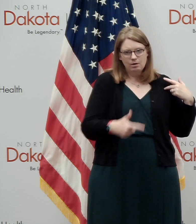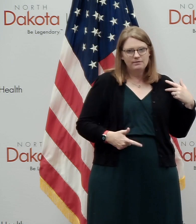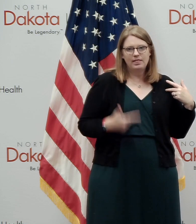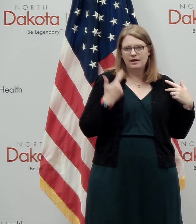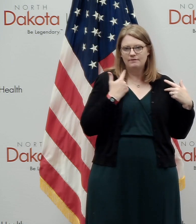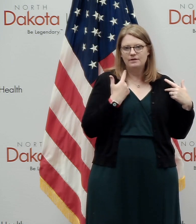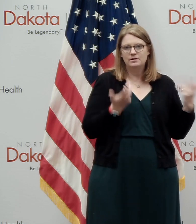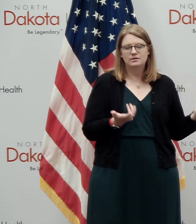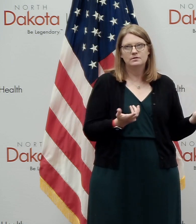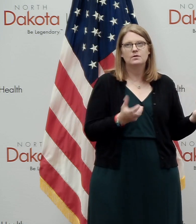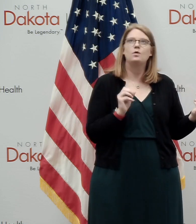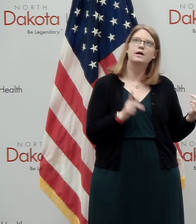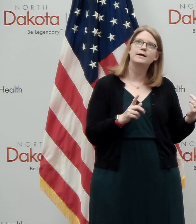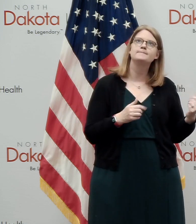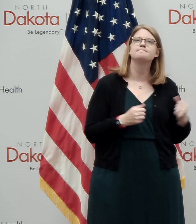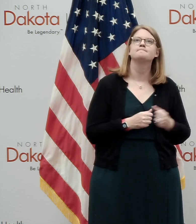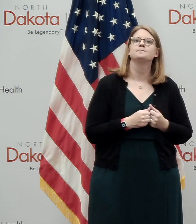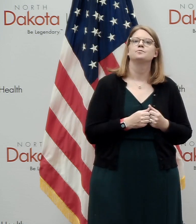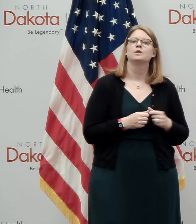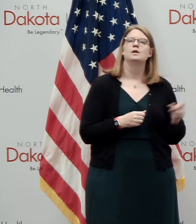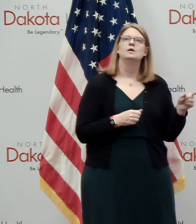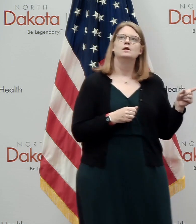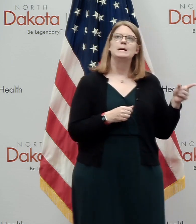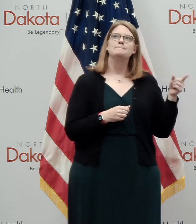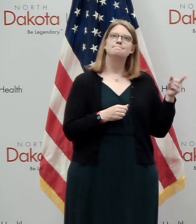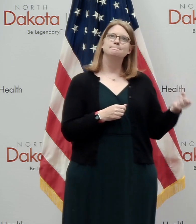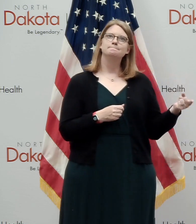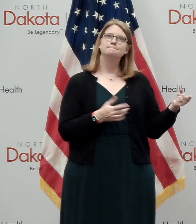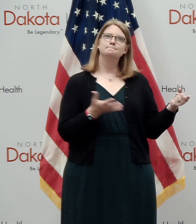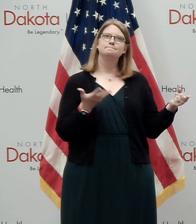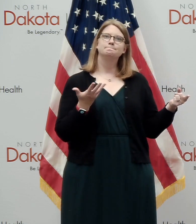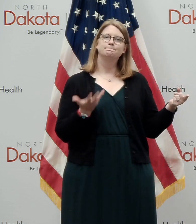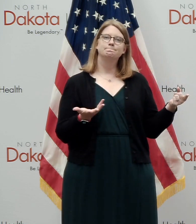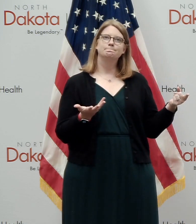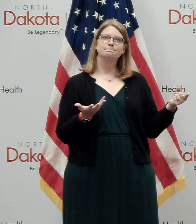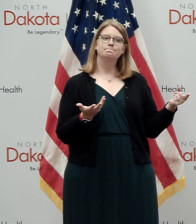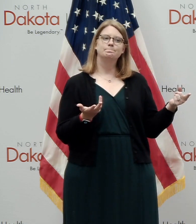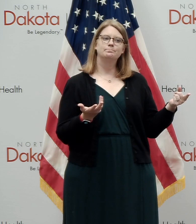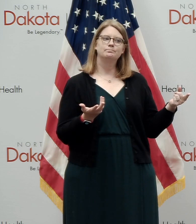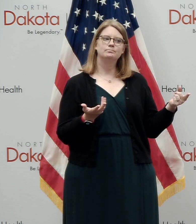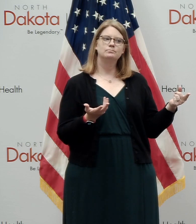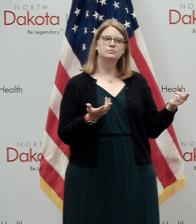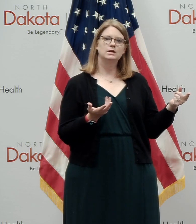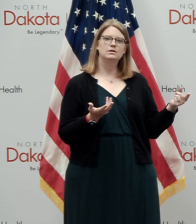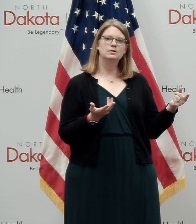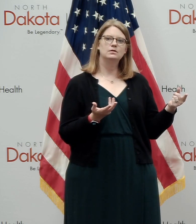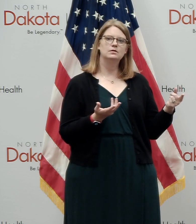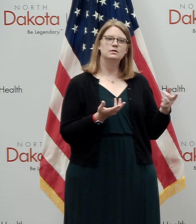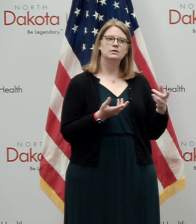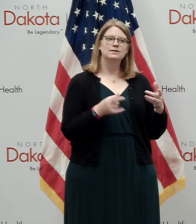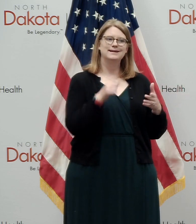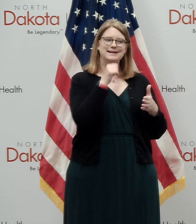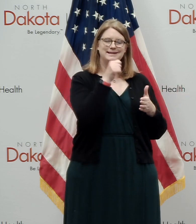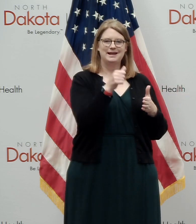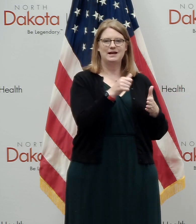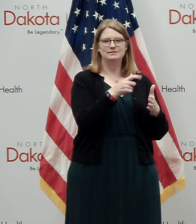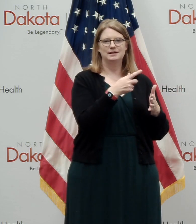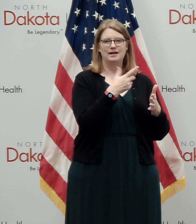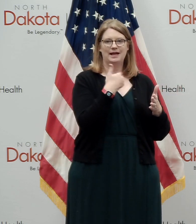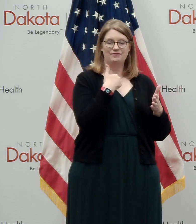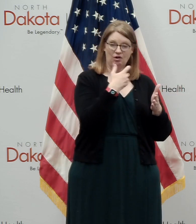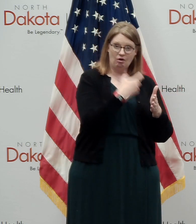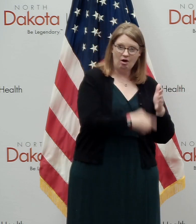so you say to yourself, okay, is this something where we can, um, uh, not have any cost on the individual? Uh,